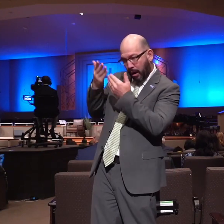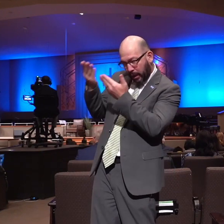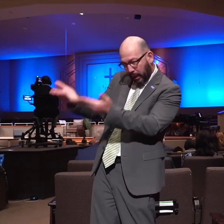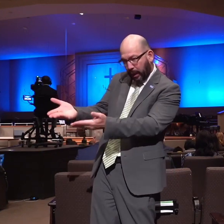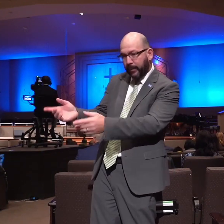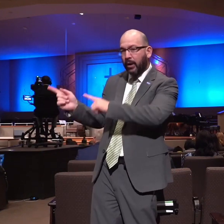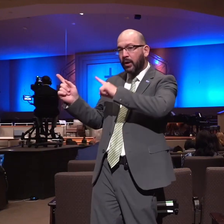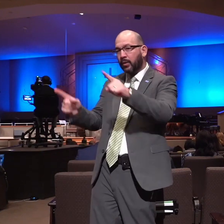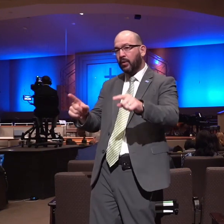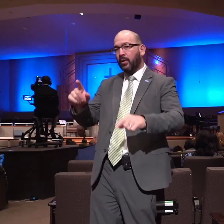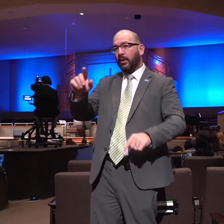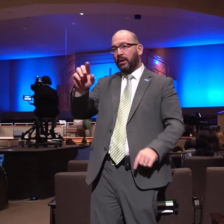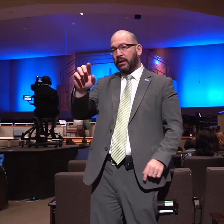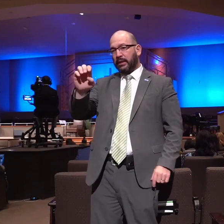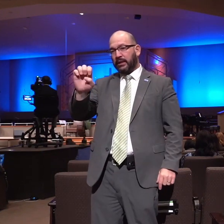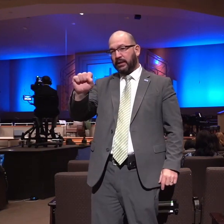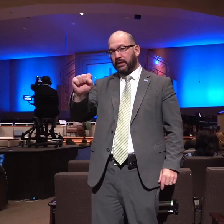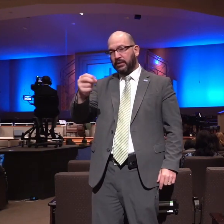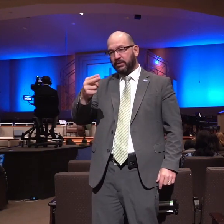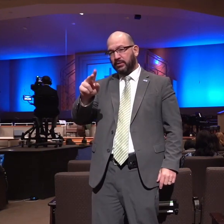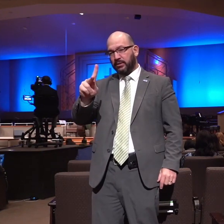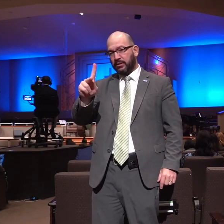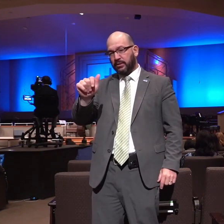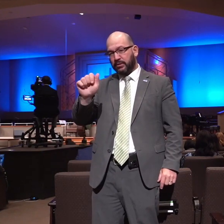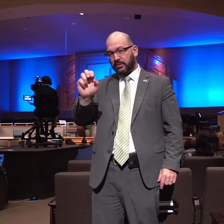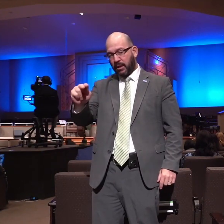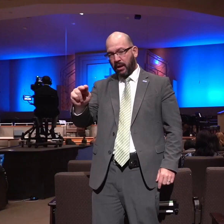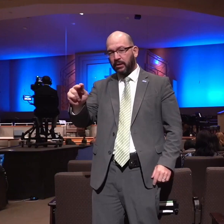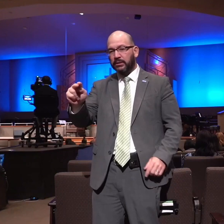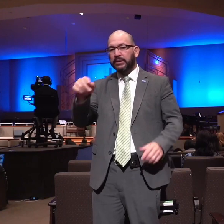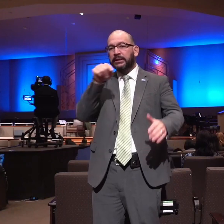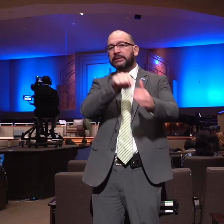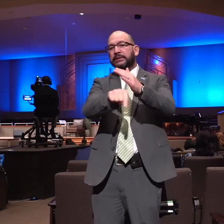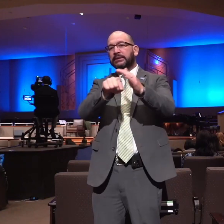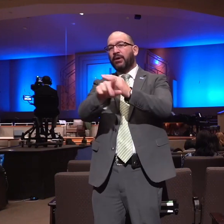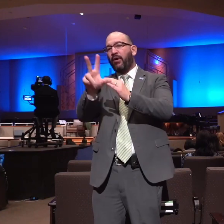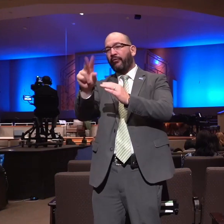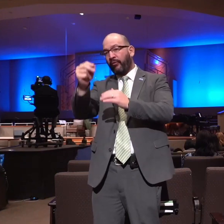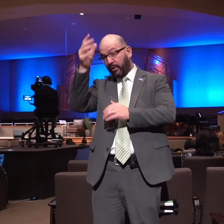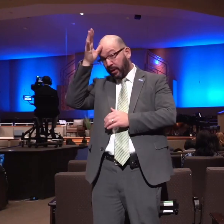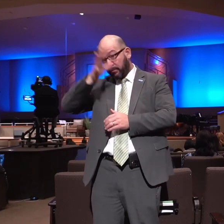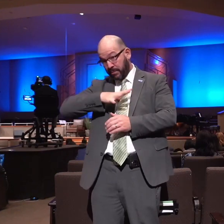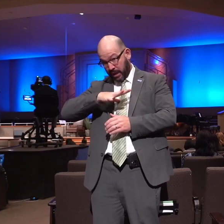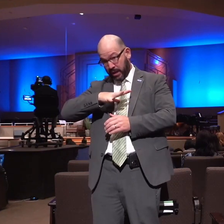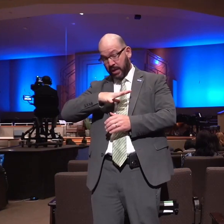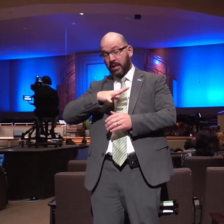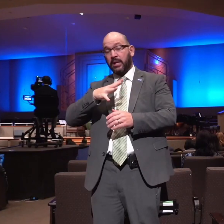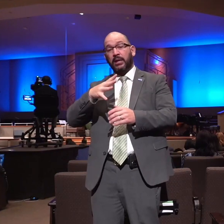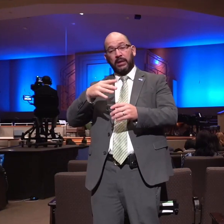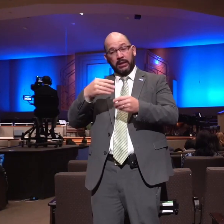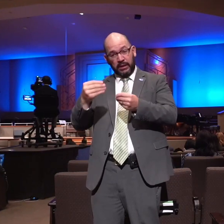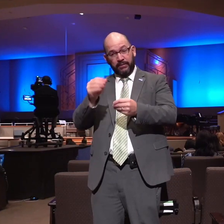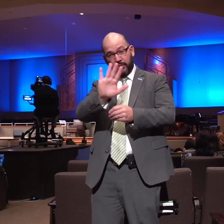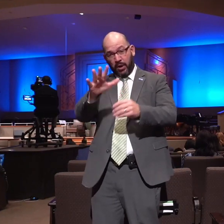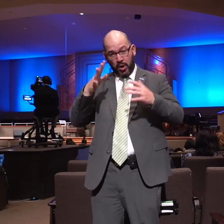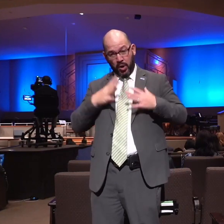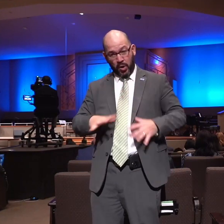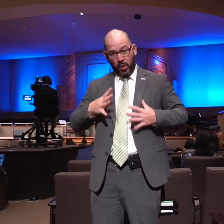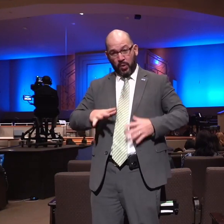Ashkelon and slew 30 men of them and took their spoil and gave change of raiments unto them which expounded the riddle